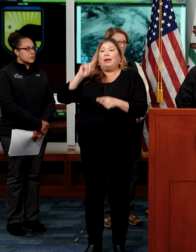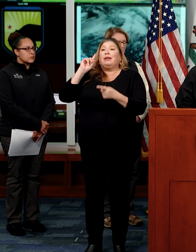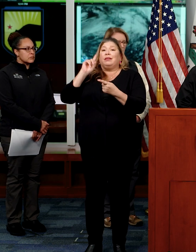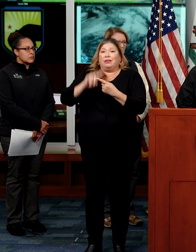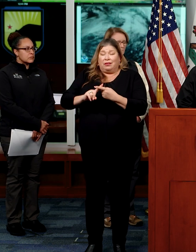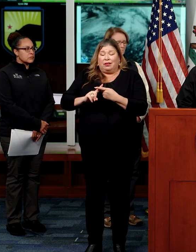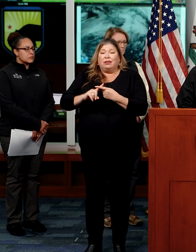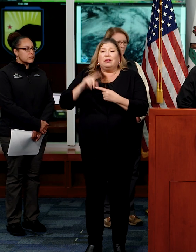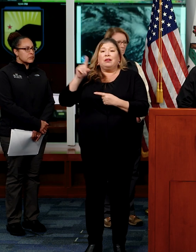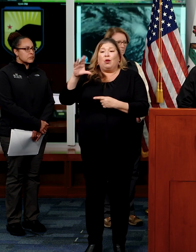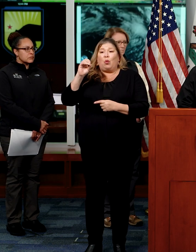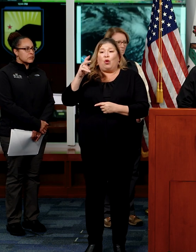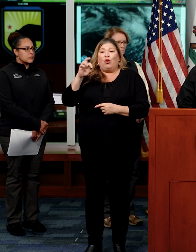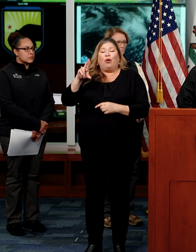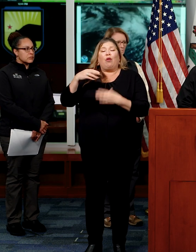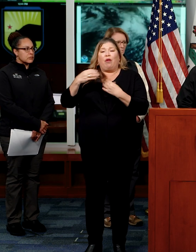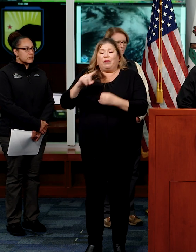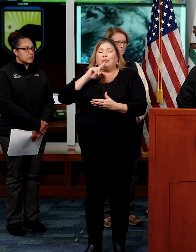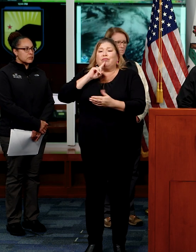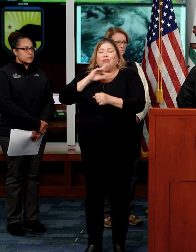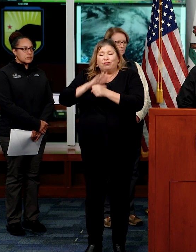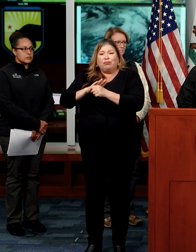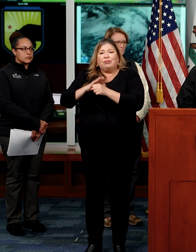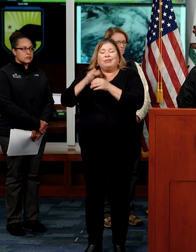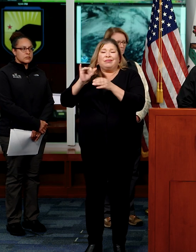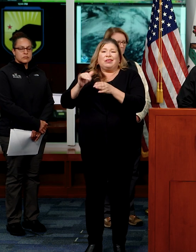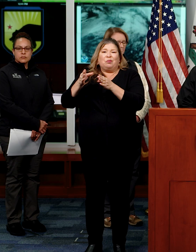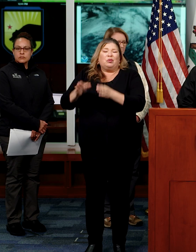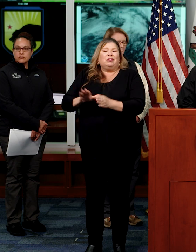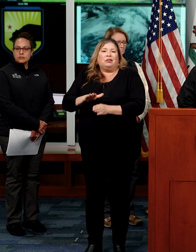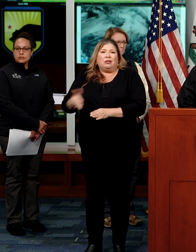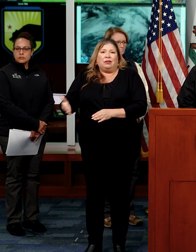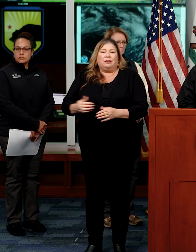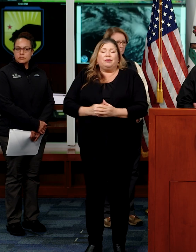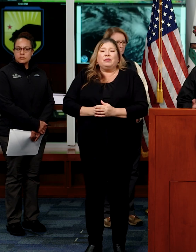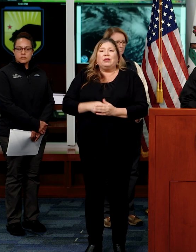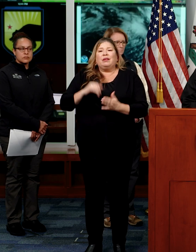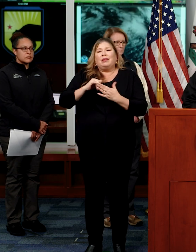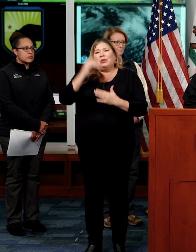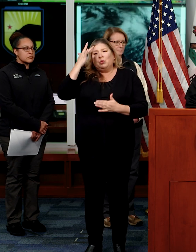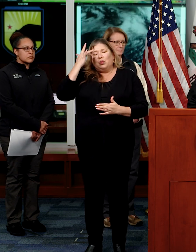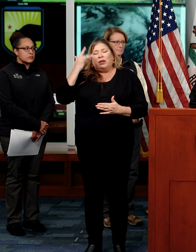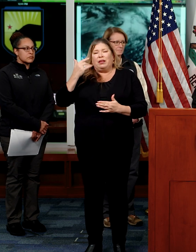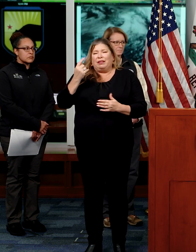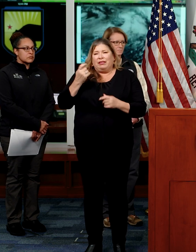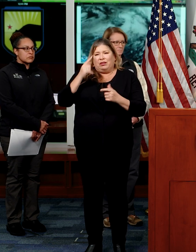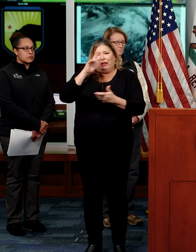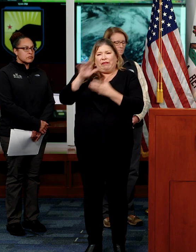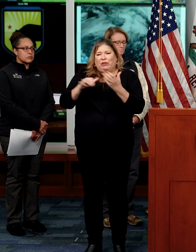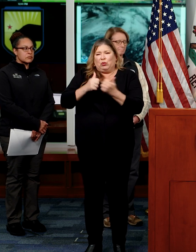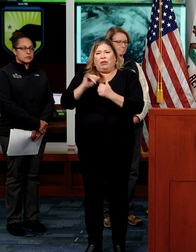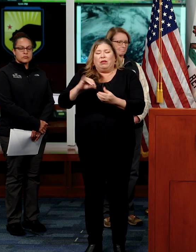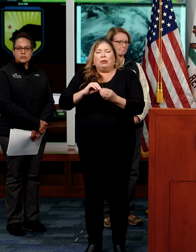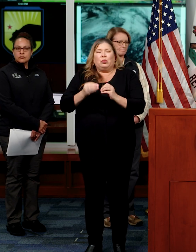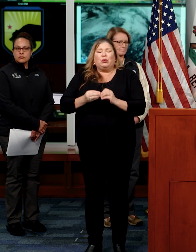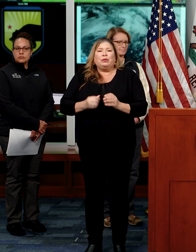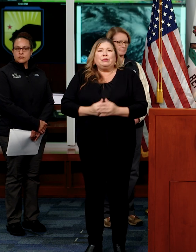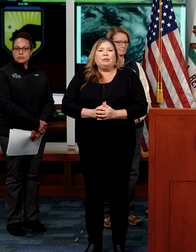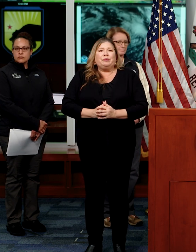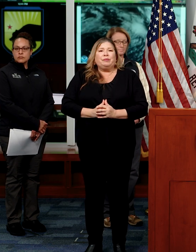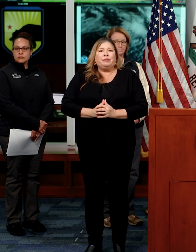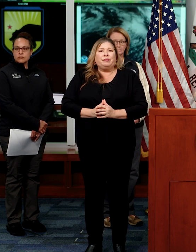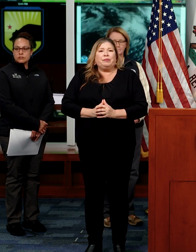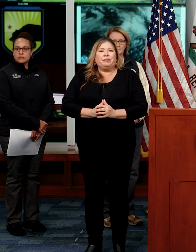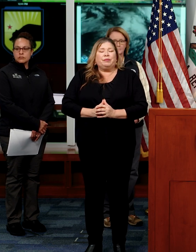office has reported and confirmed that fatality. So that's why there is a little bit of confusion with that. Okay.